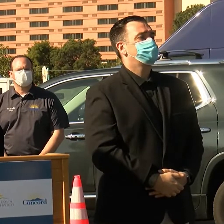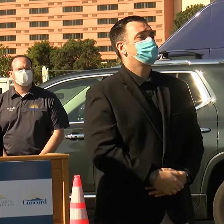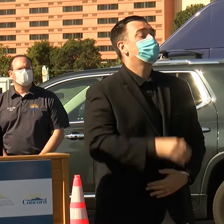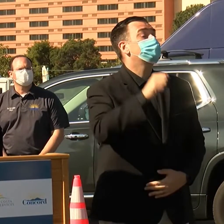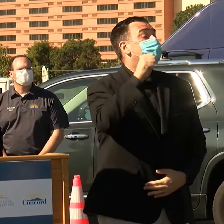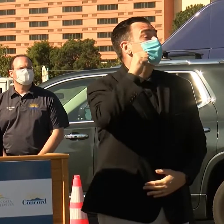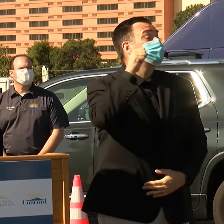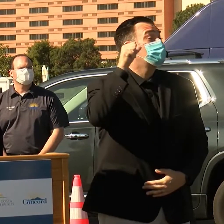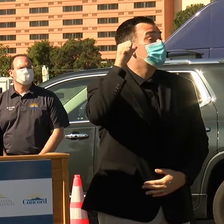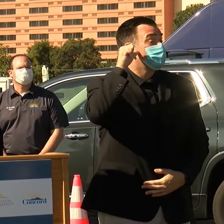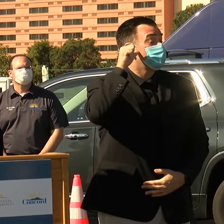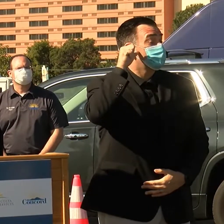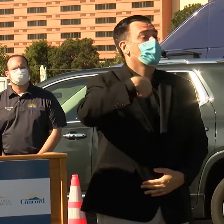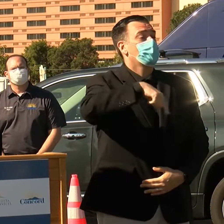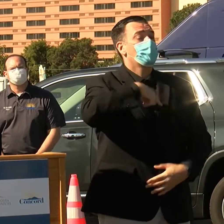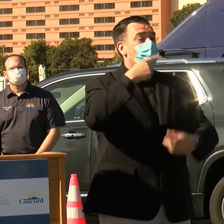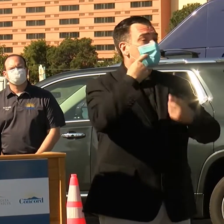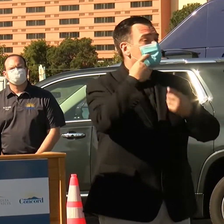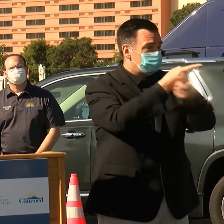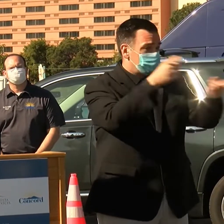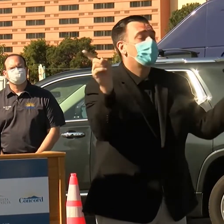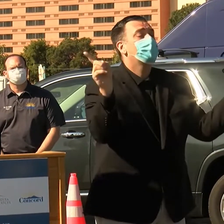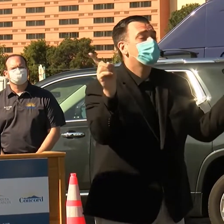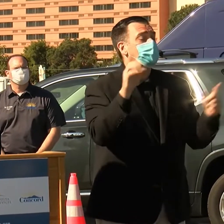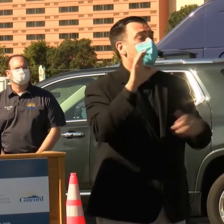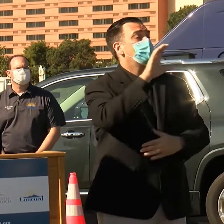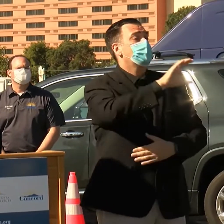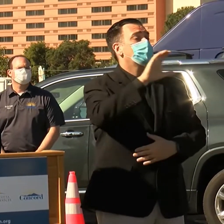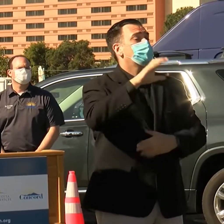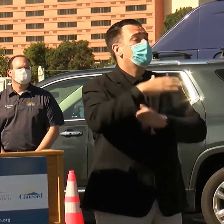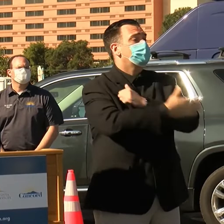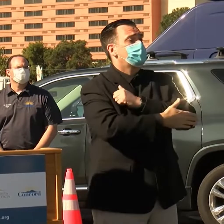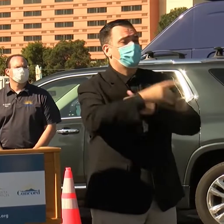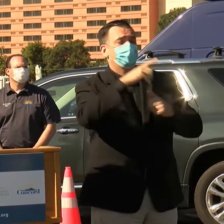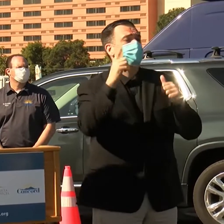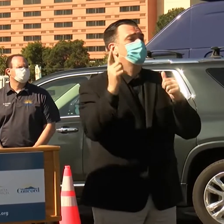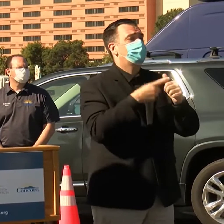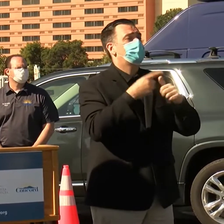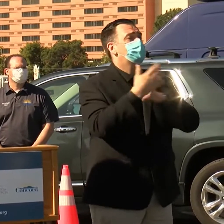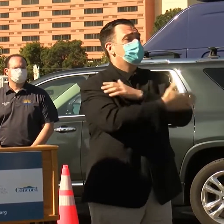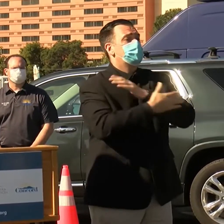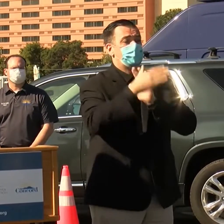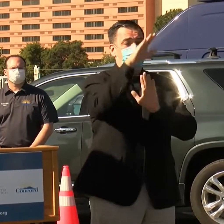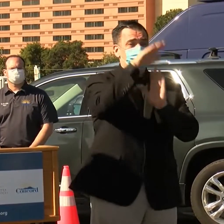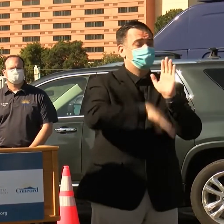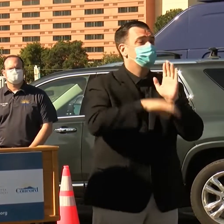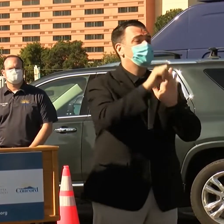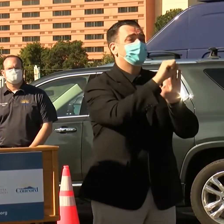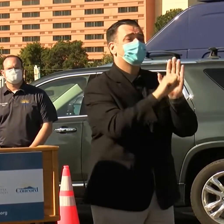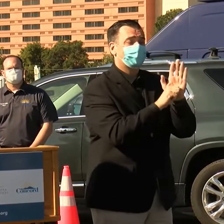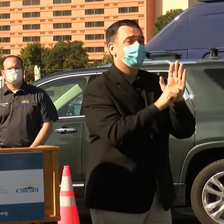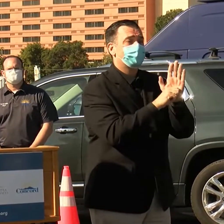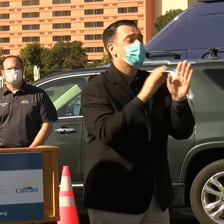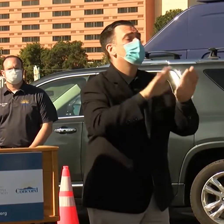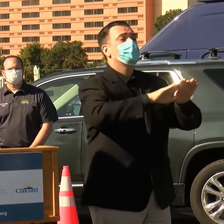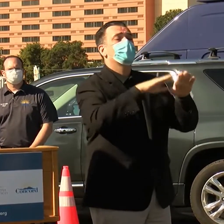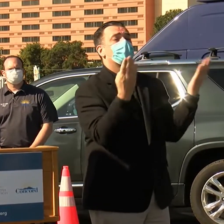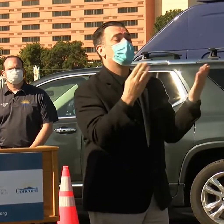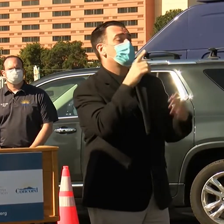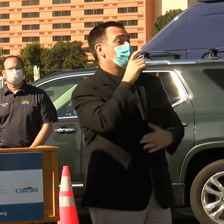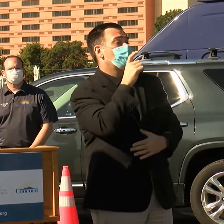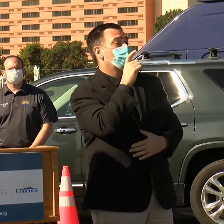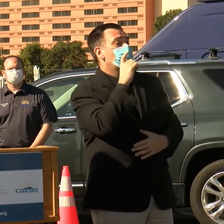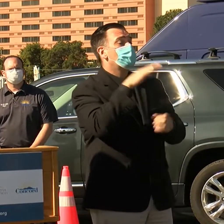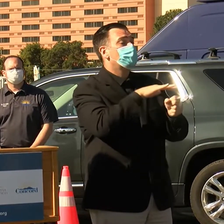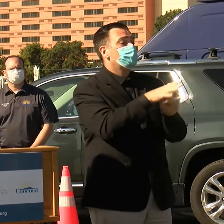Yesterday, we announced that Contra Costa County is the first county in the state to open up to 16 and